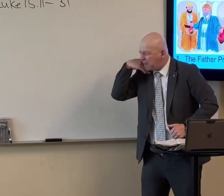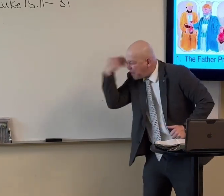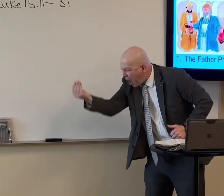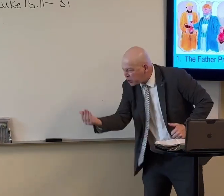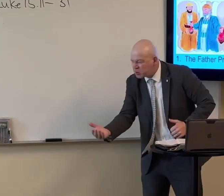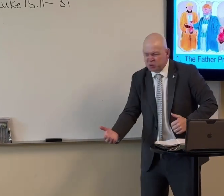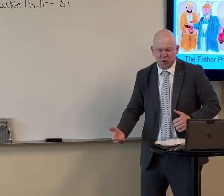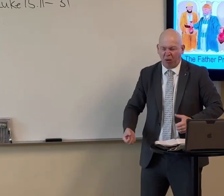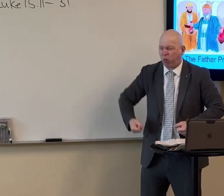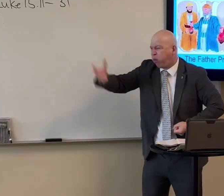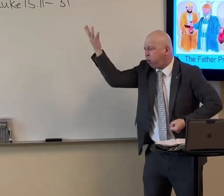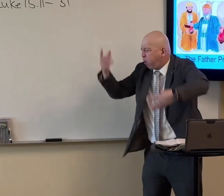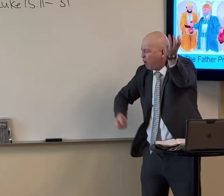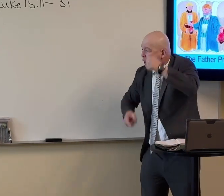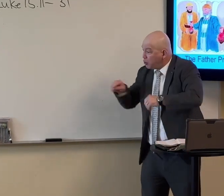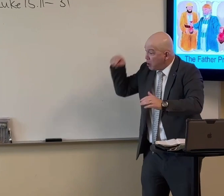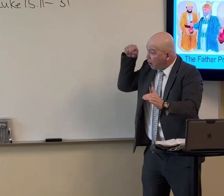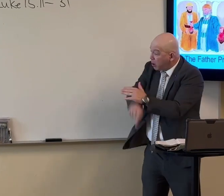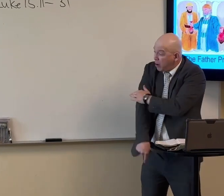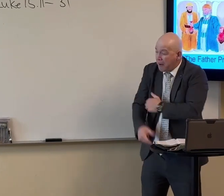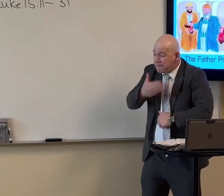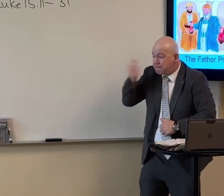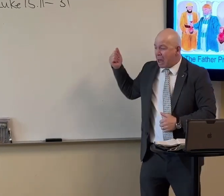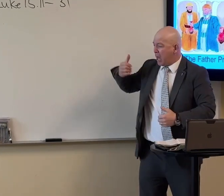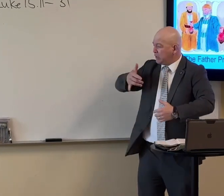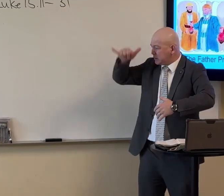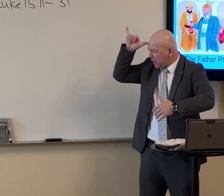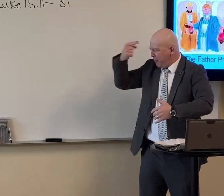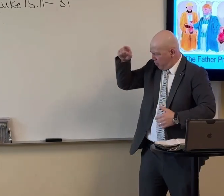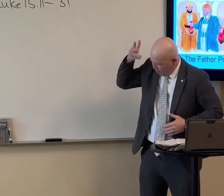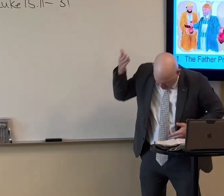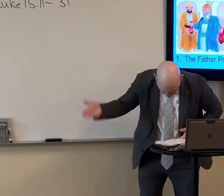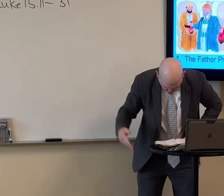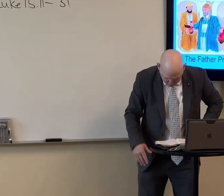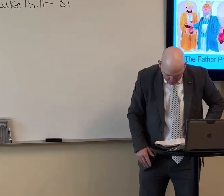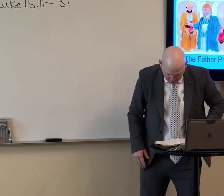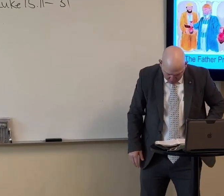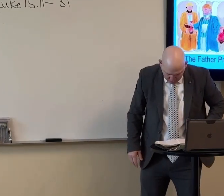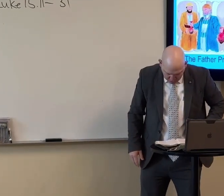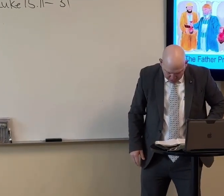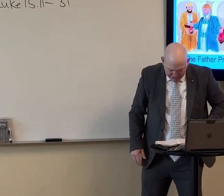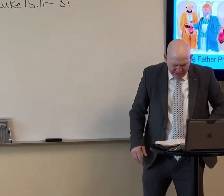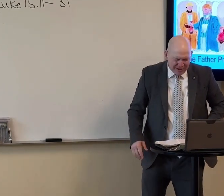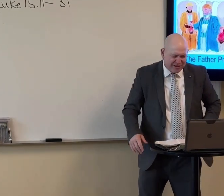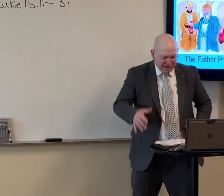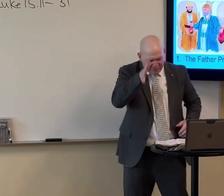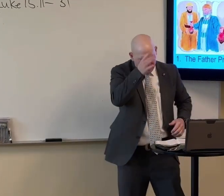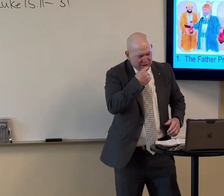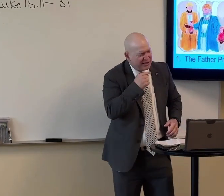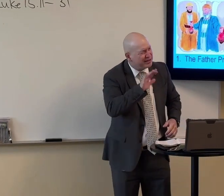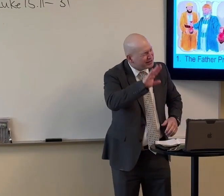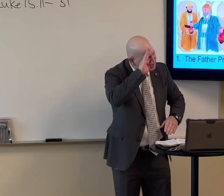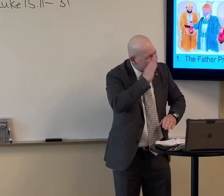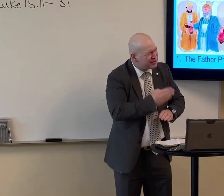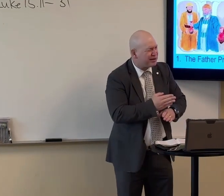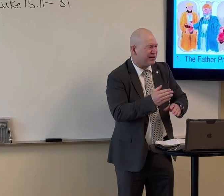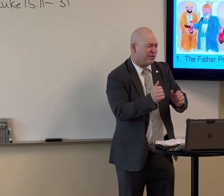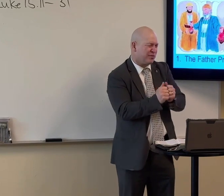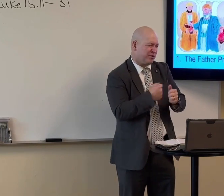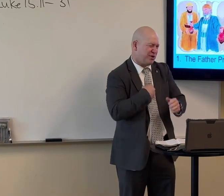thou hast killed for him the fatted calf. And he said unto him, Son, thou art ever with me, and all that